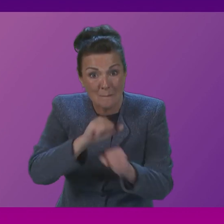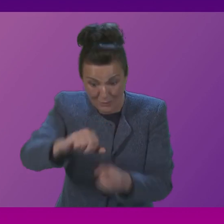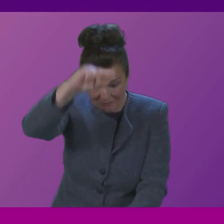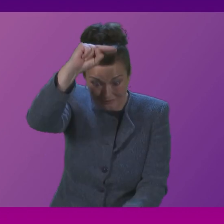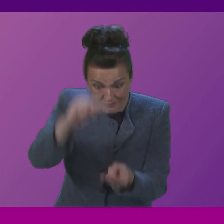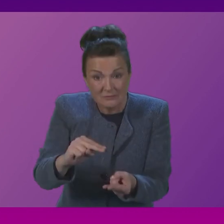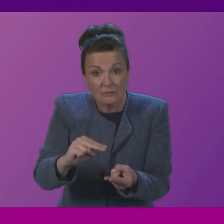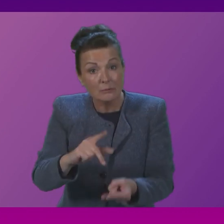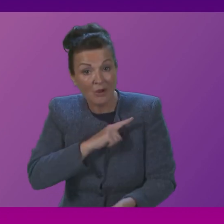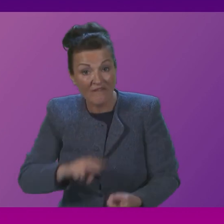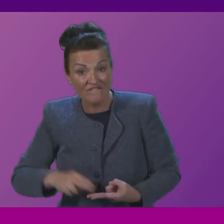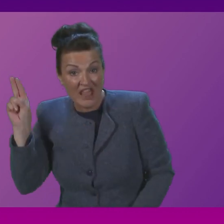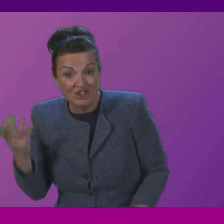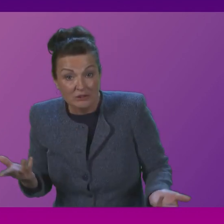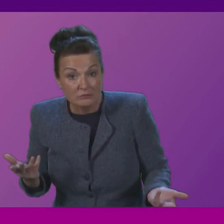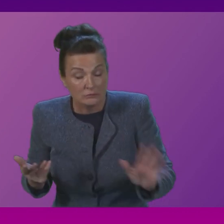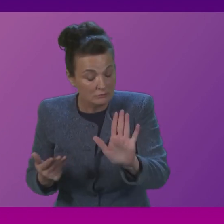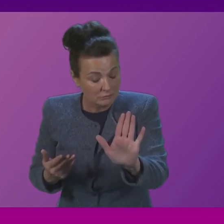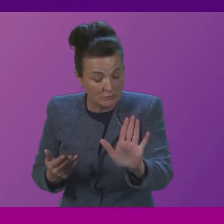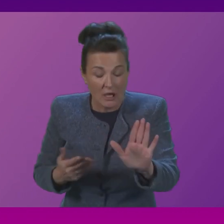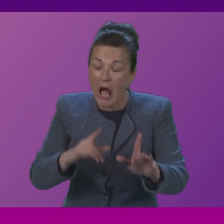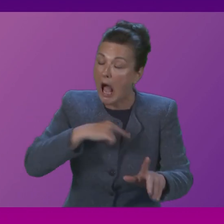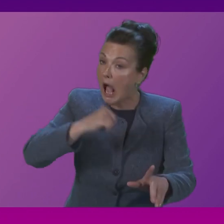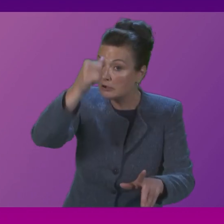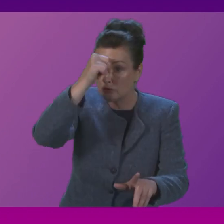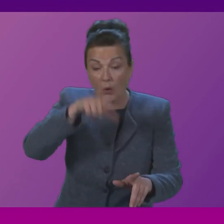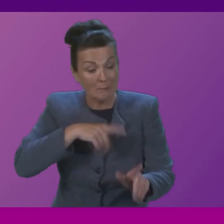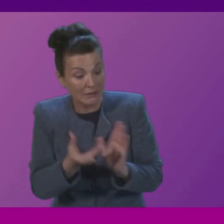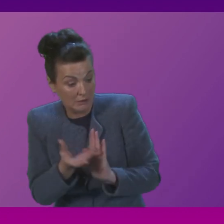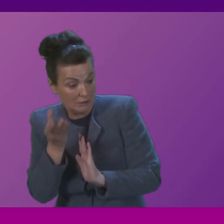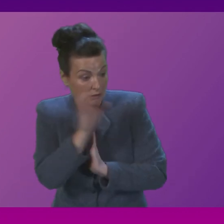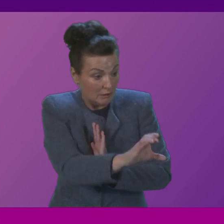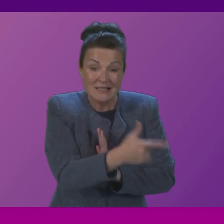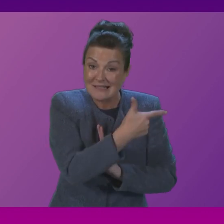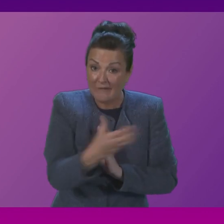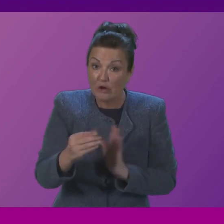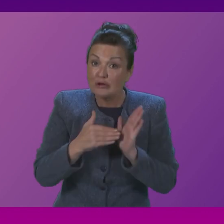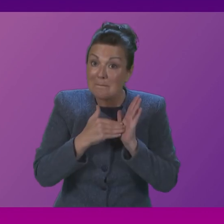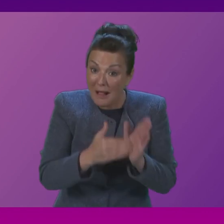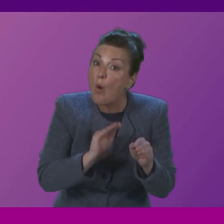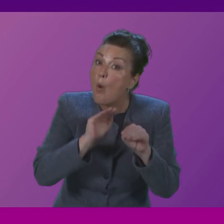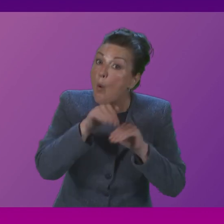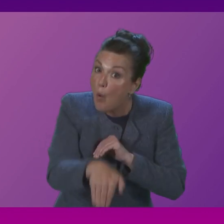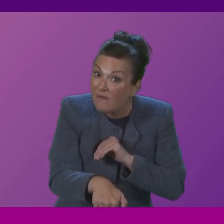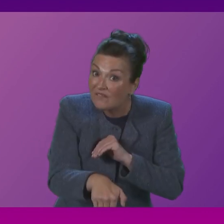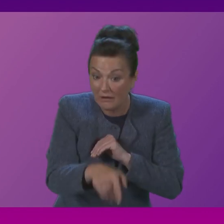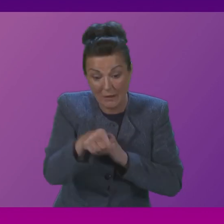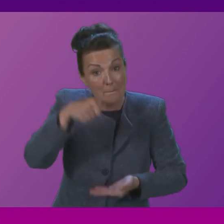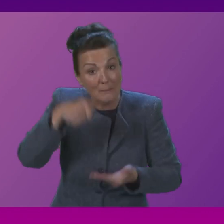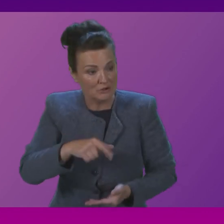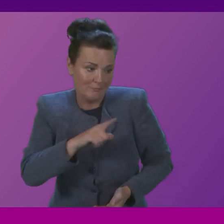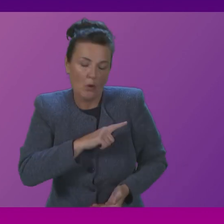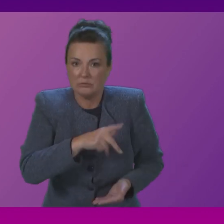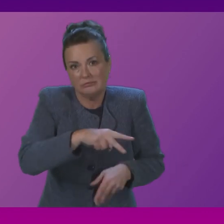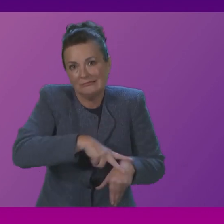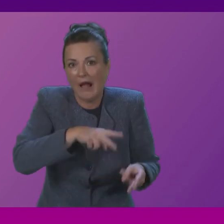sector pay deals so far and I don't grudge this let me repeat it's 700 million pounds more than budgeted for again driven by